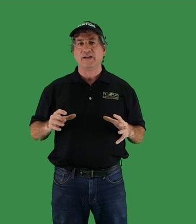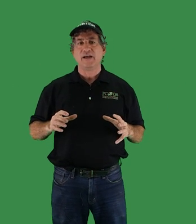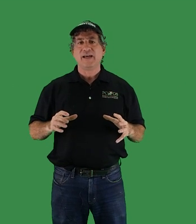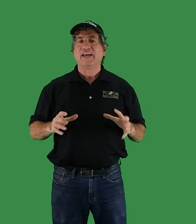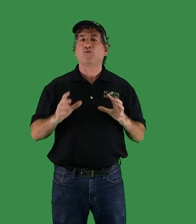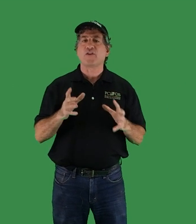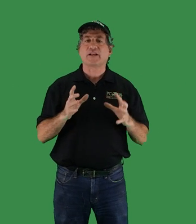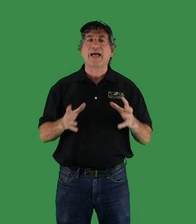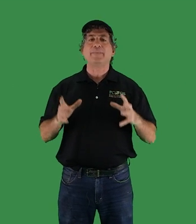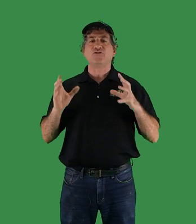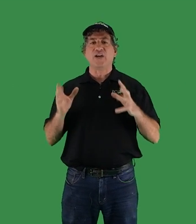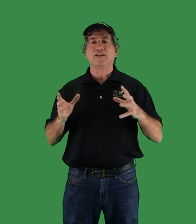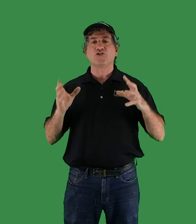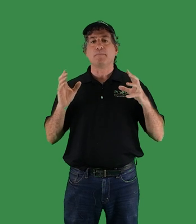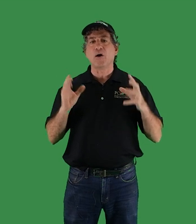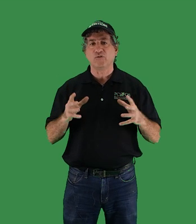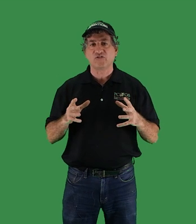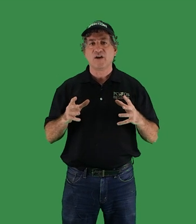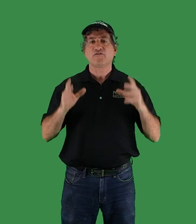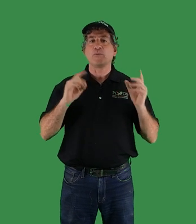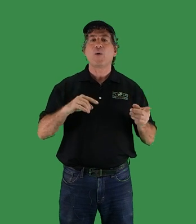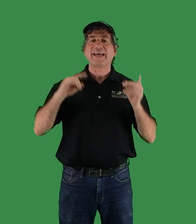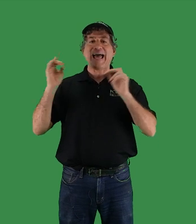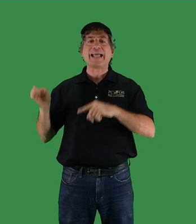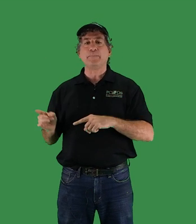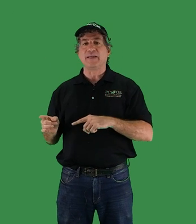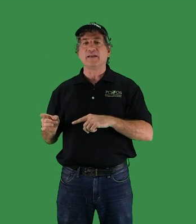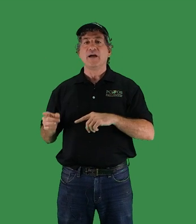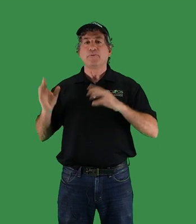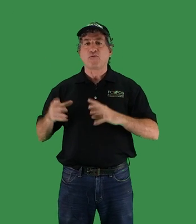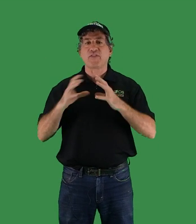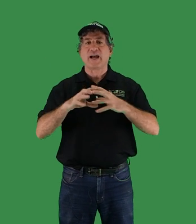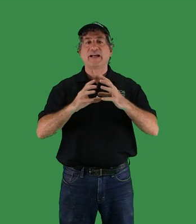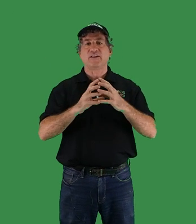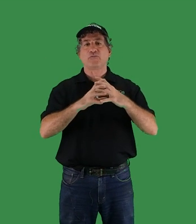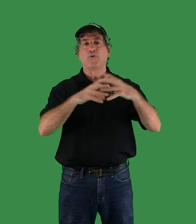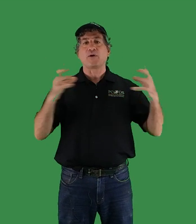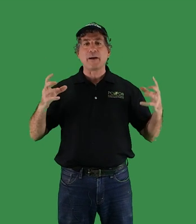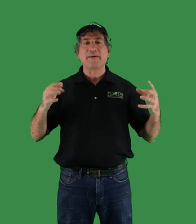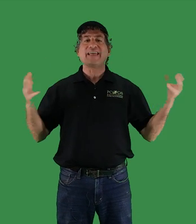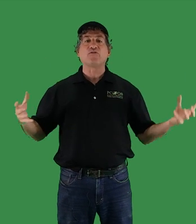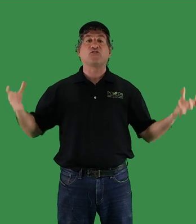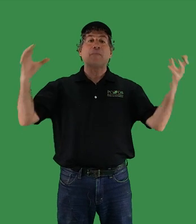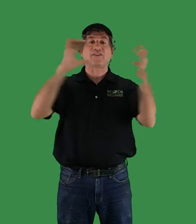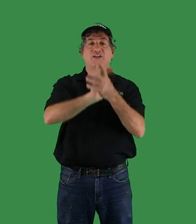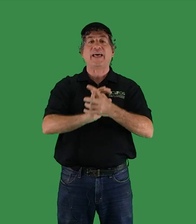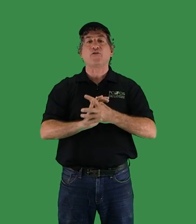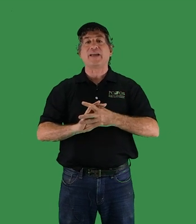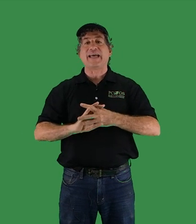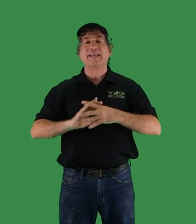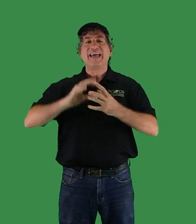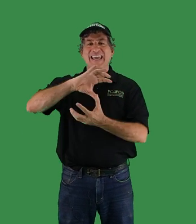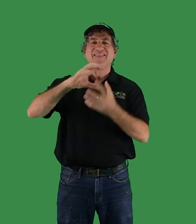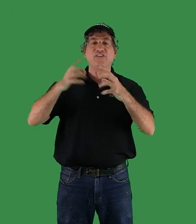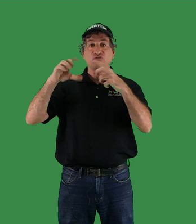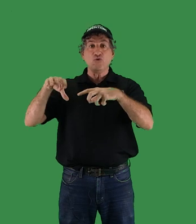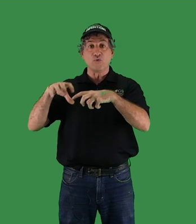is where the climate changed the most from the way it had been before the continents broke up and then smashed together again in these new